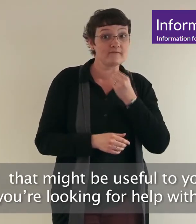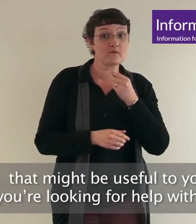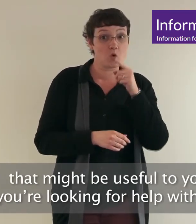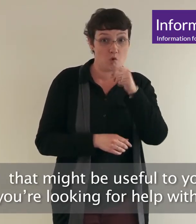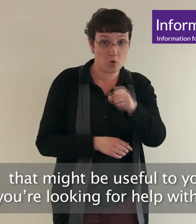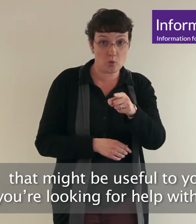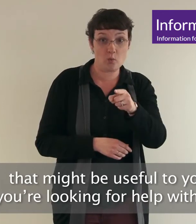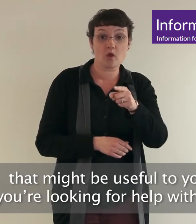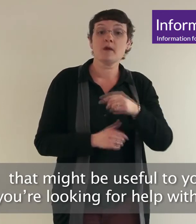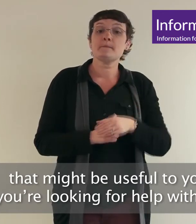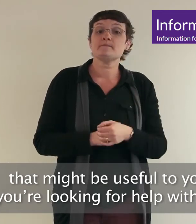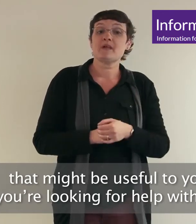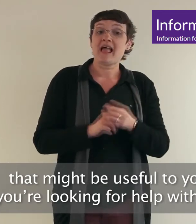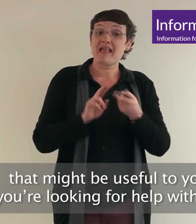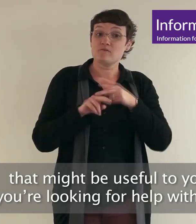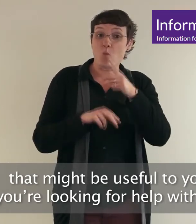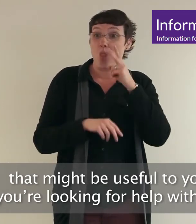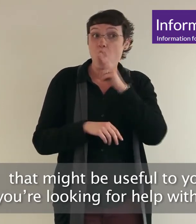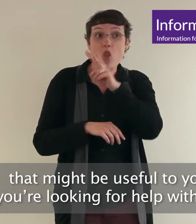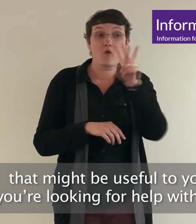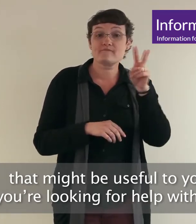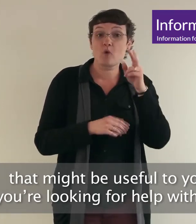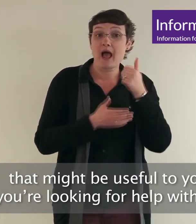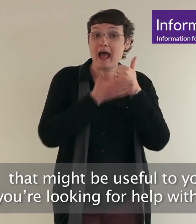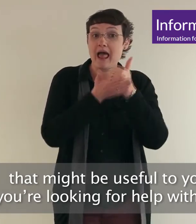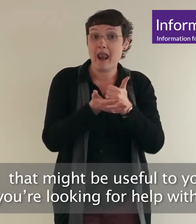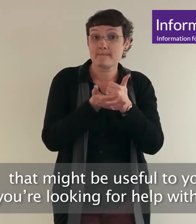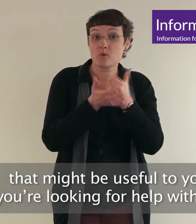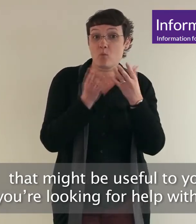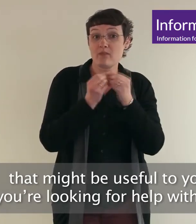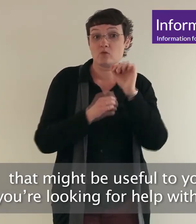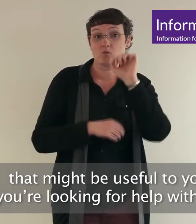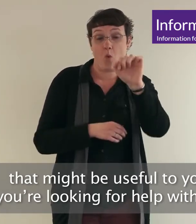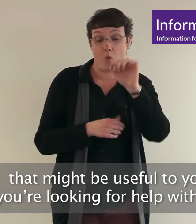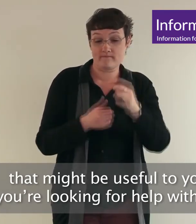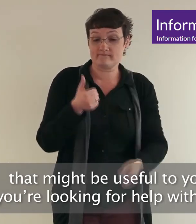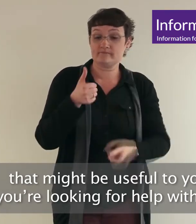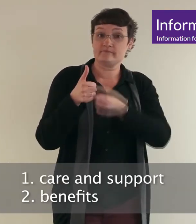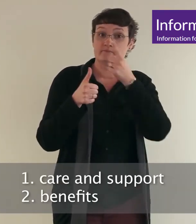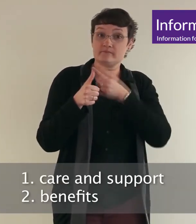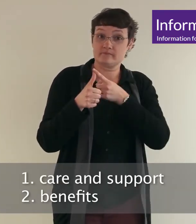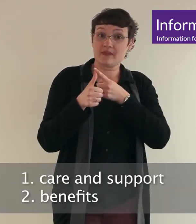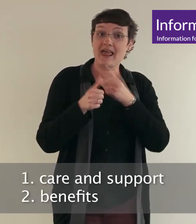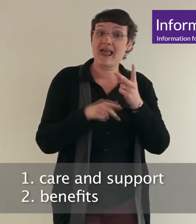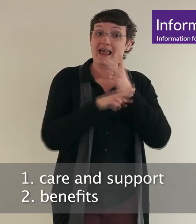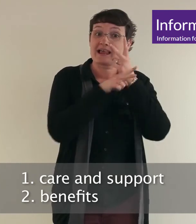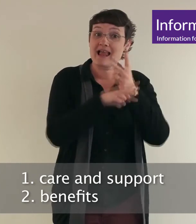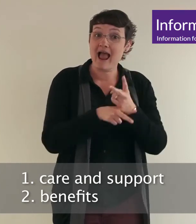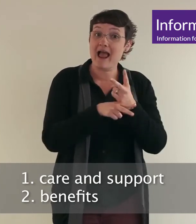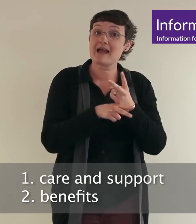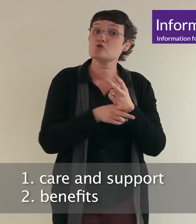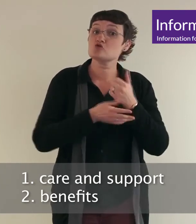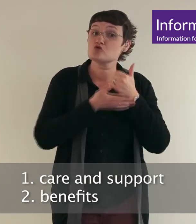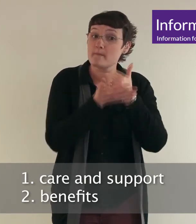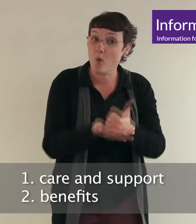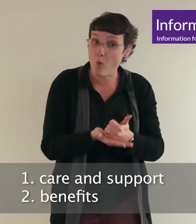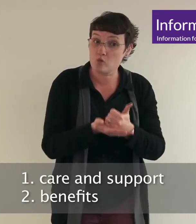with your care and support, benefits, advice on hearing loss, accessing health